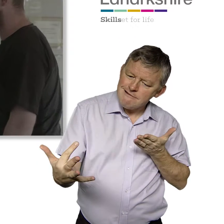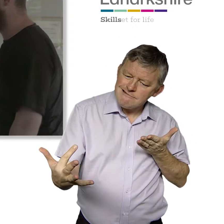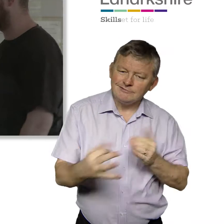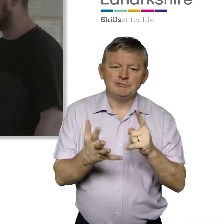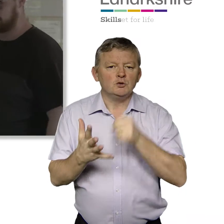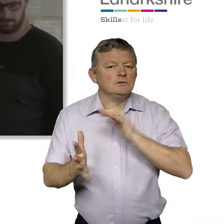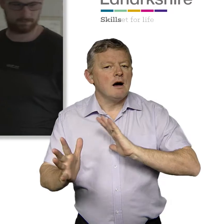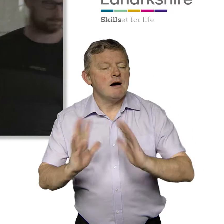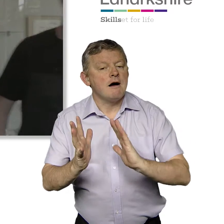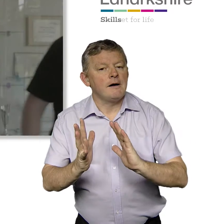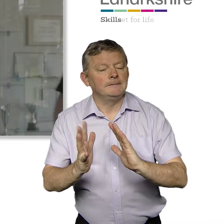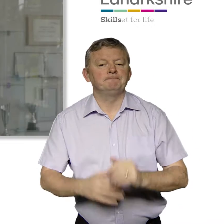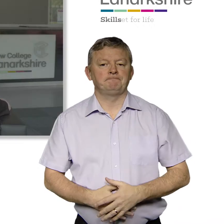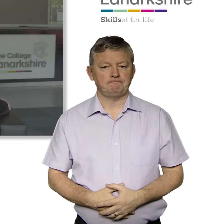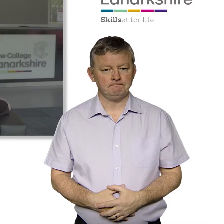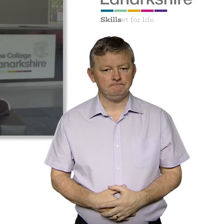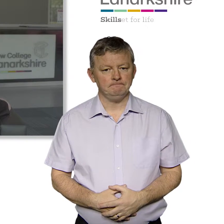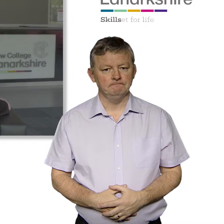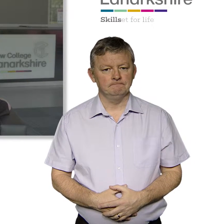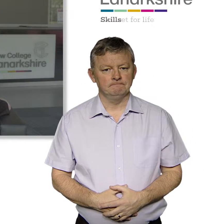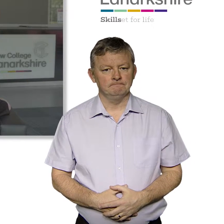making our website more accessible to BSL users.